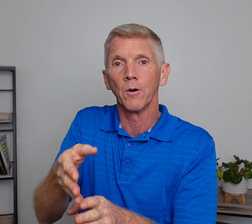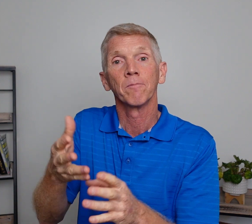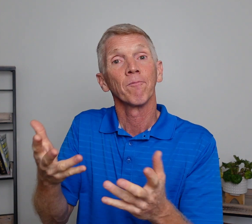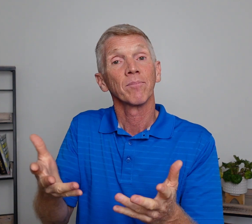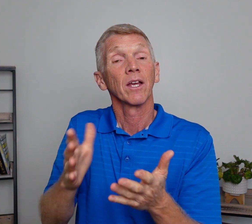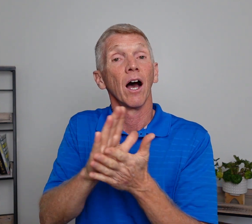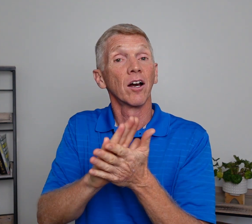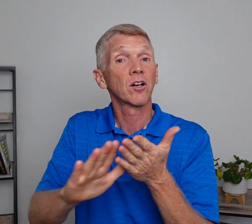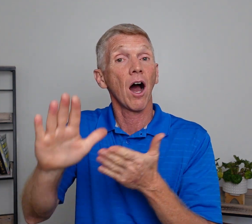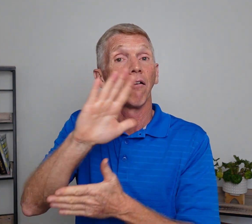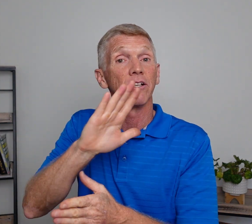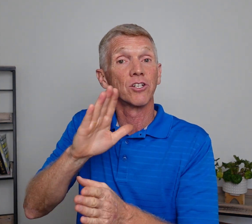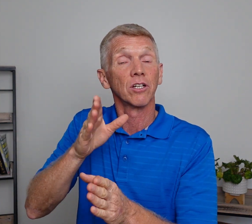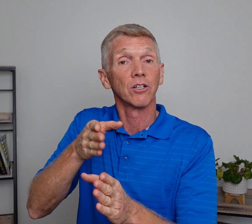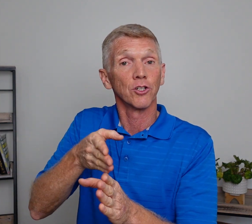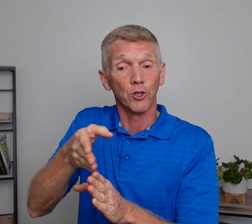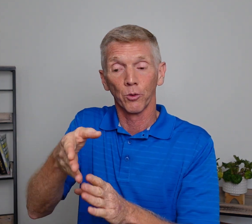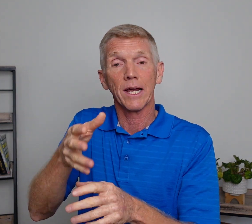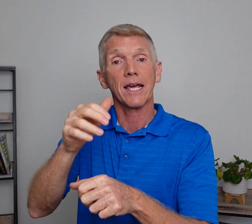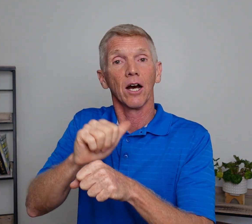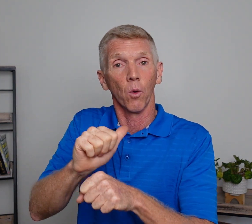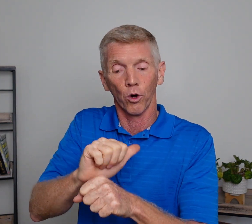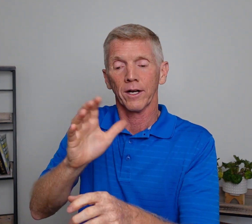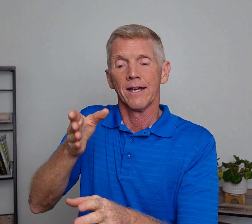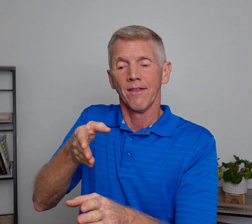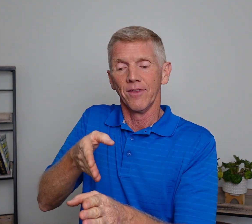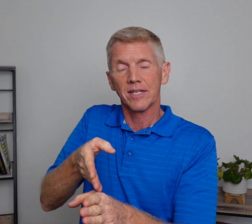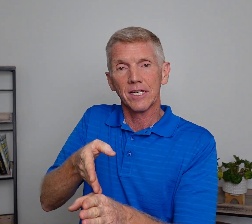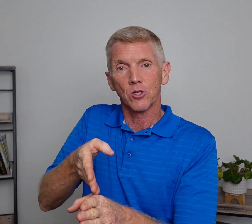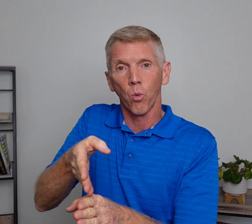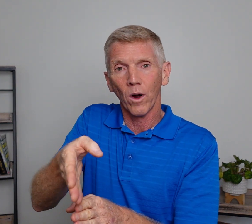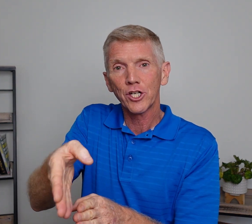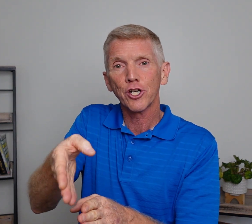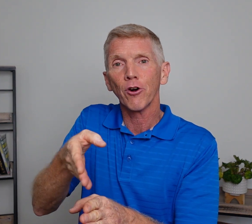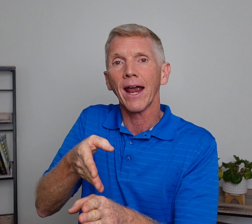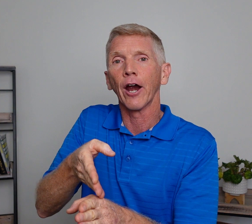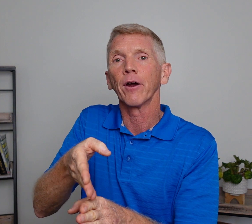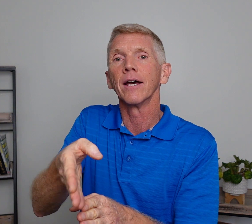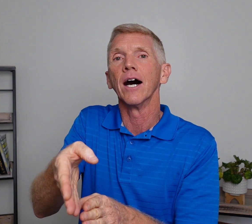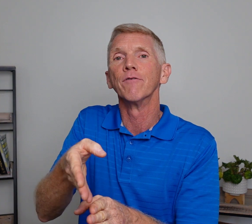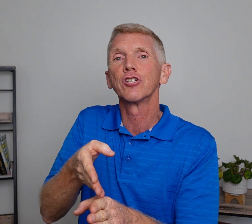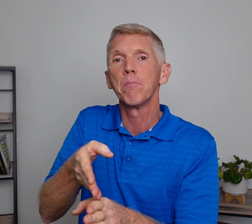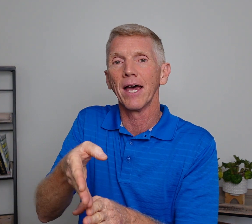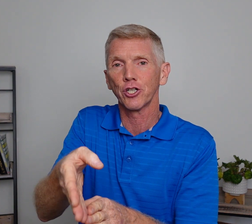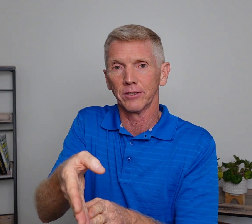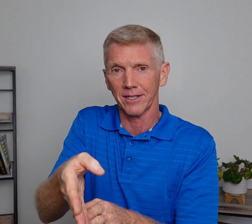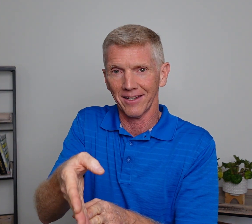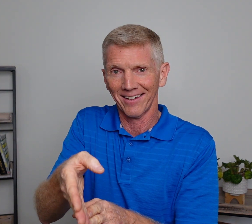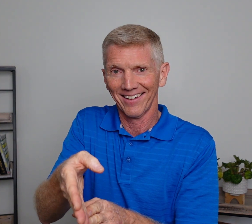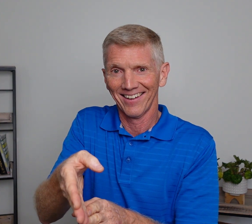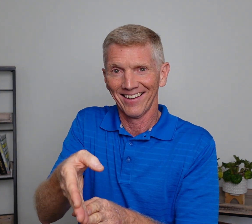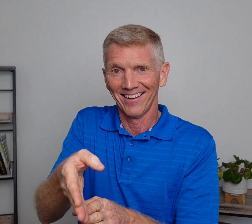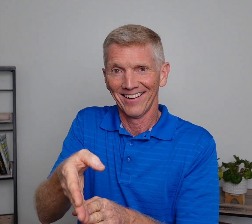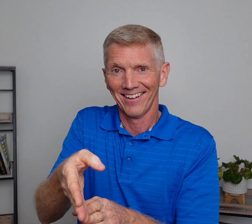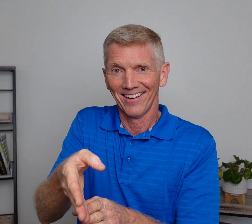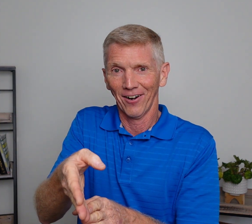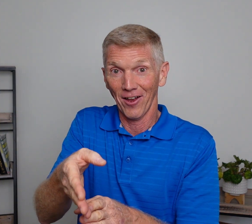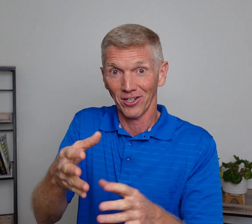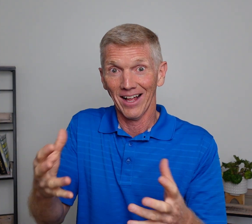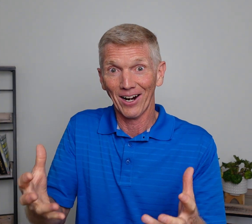a college degree, a work. This is what's your area of specialty. All There's a lot